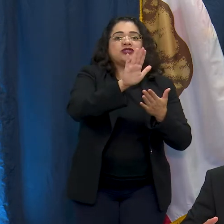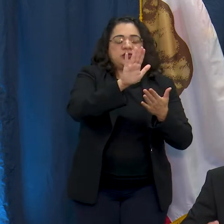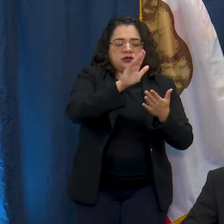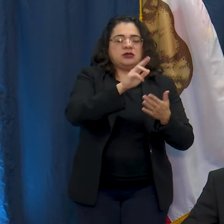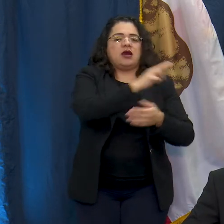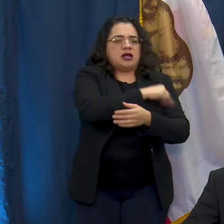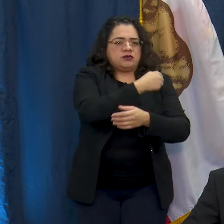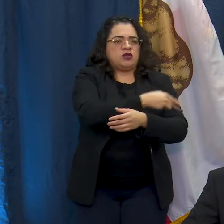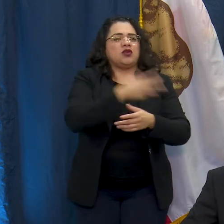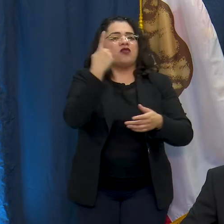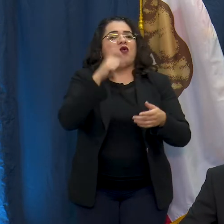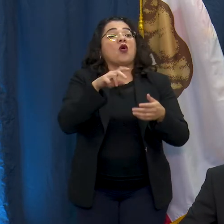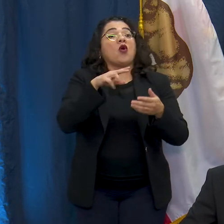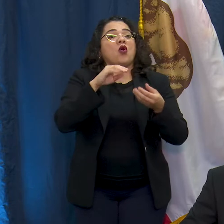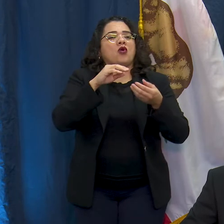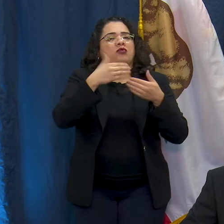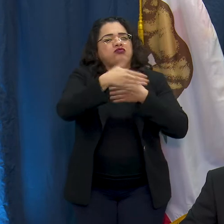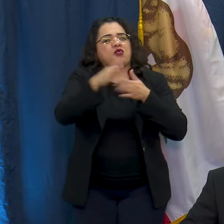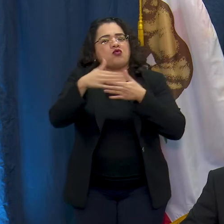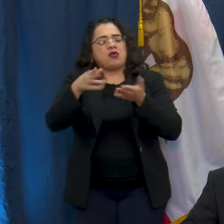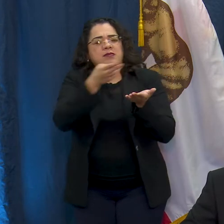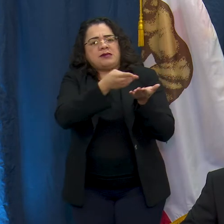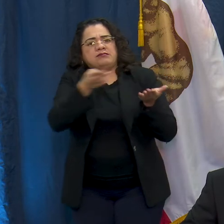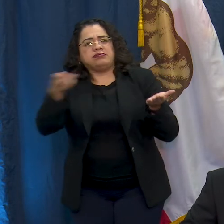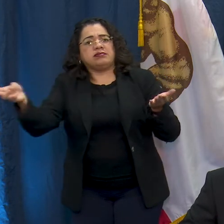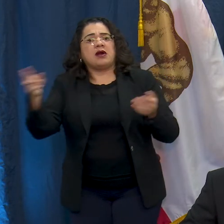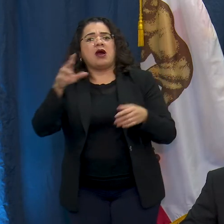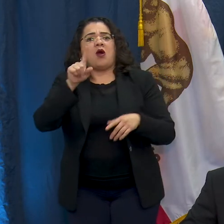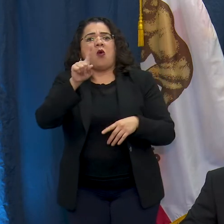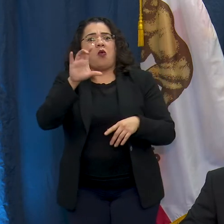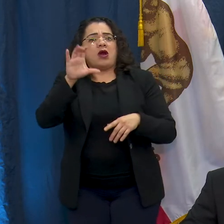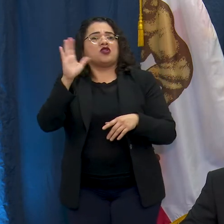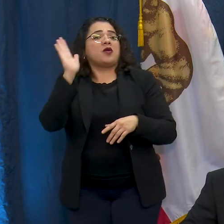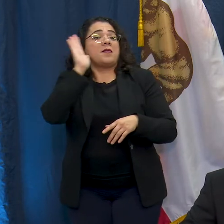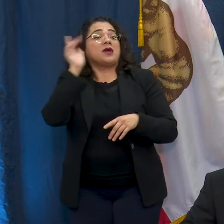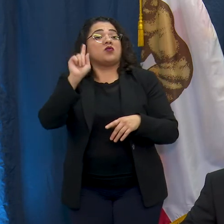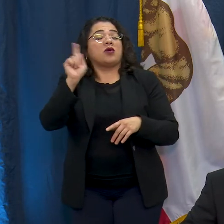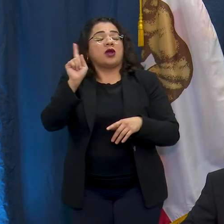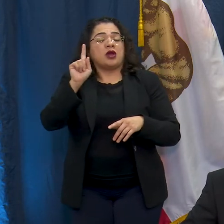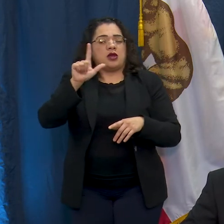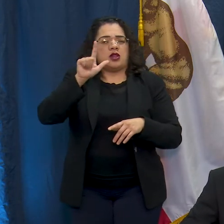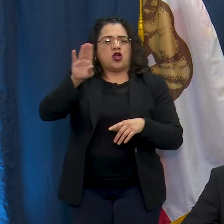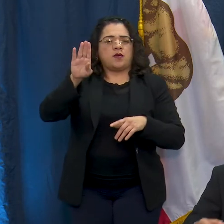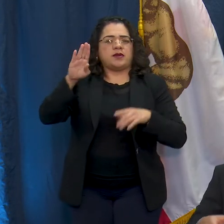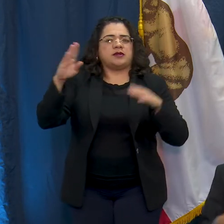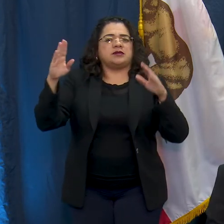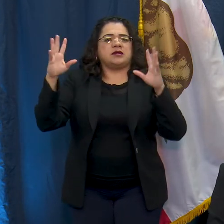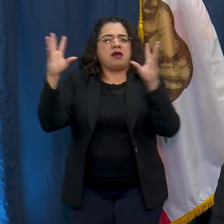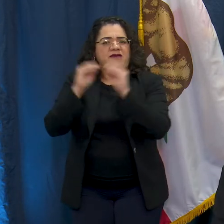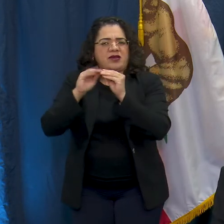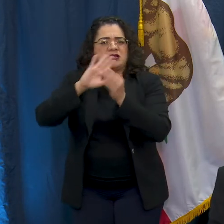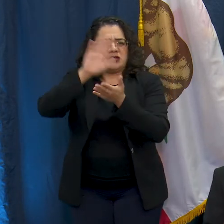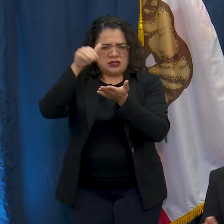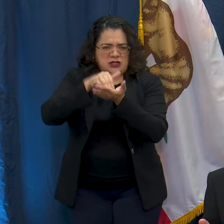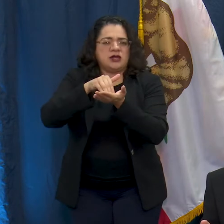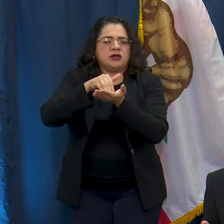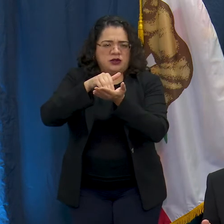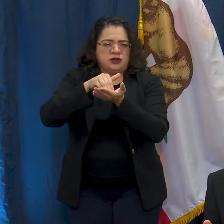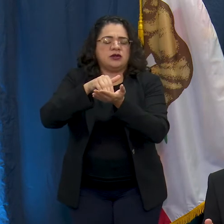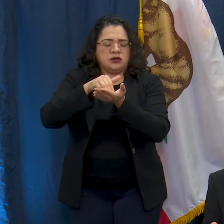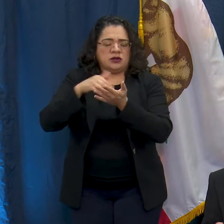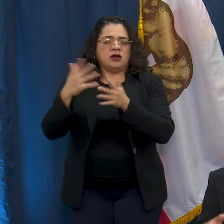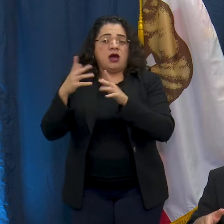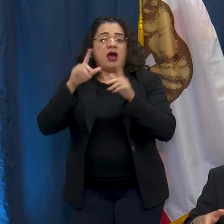hospital rooms. You've also read that we put in 100 beds at the Long Beach Convention Center to serve as an overflow